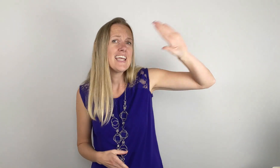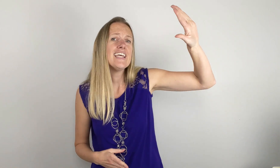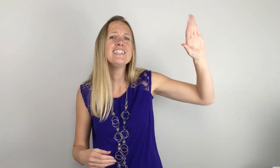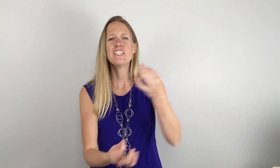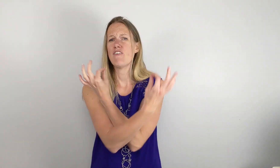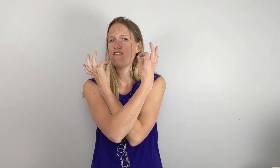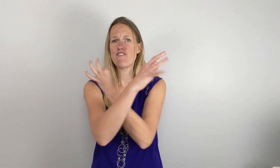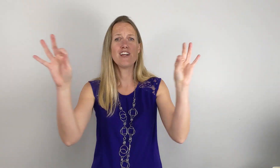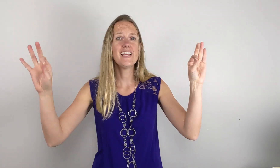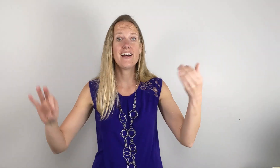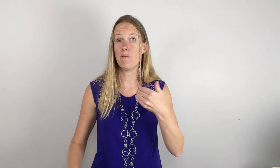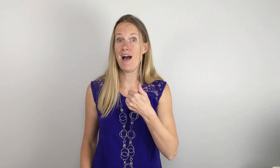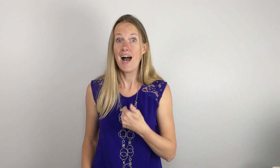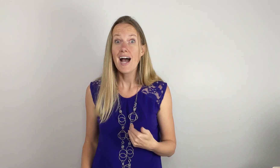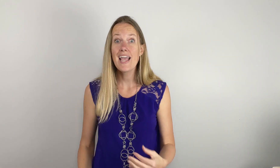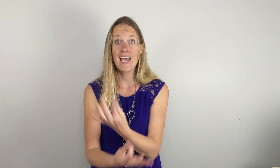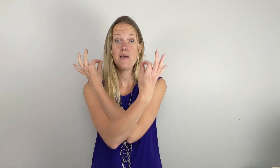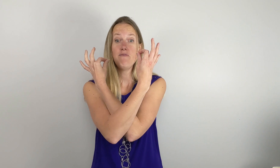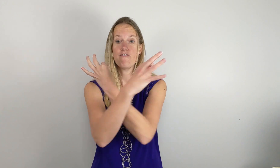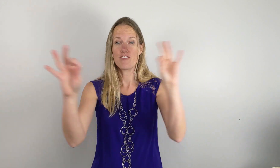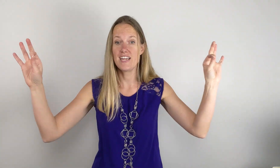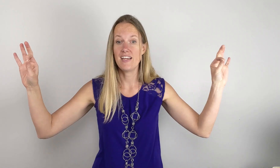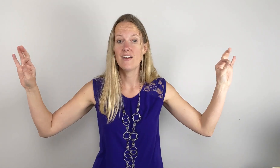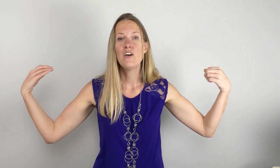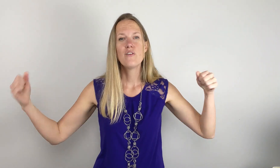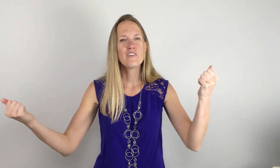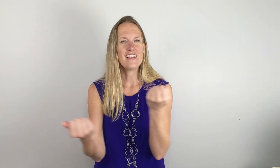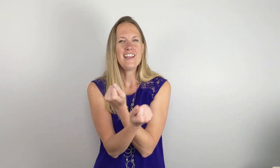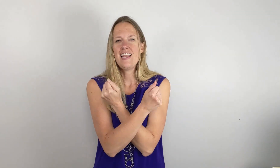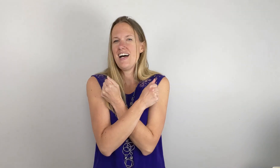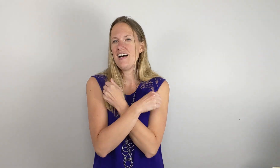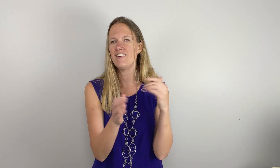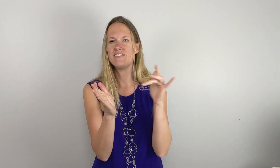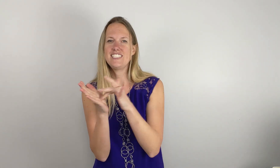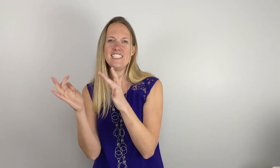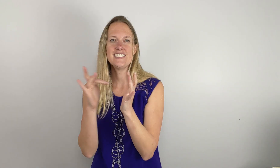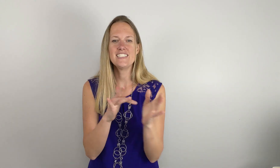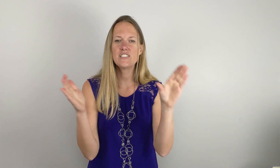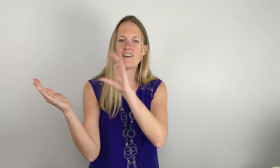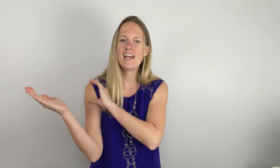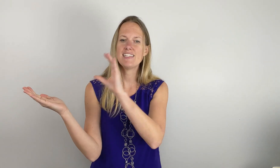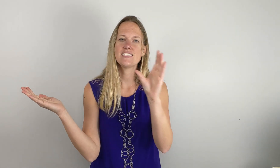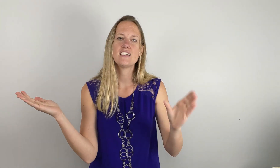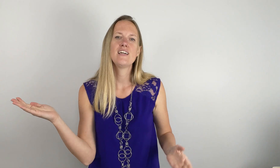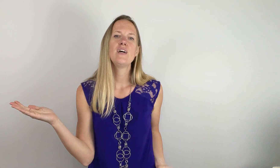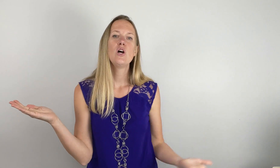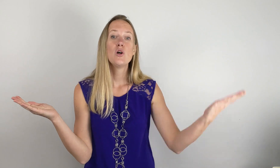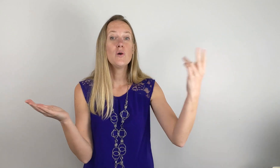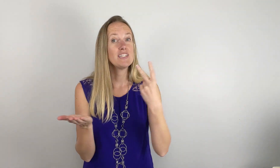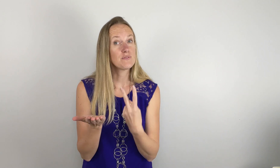his freedom I am free for the love of Jesus Christ who has